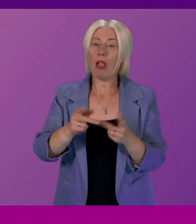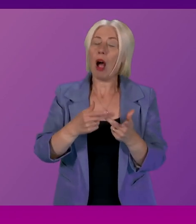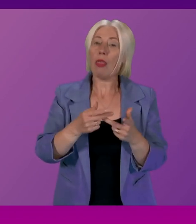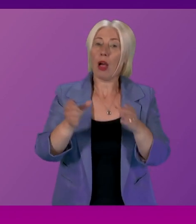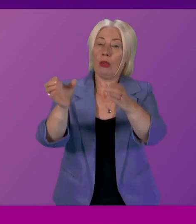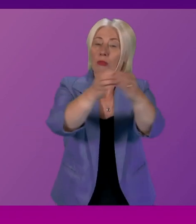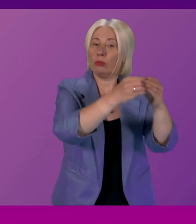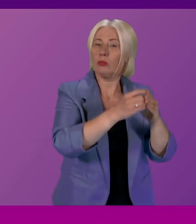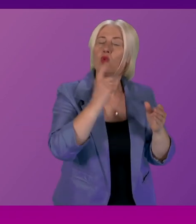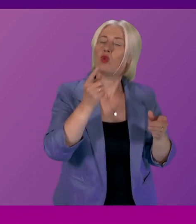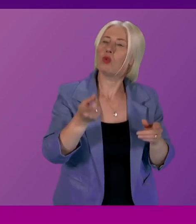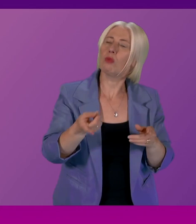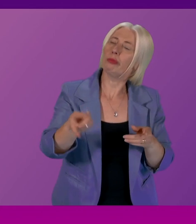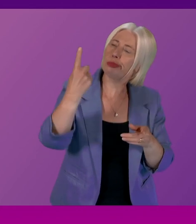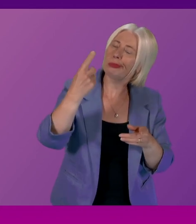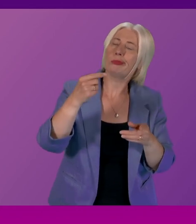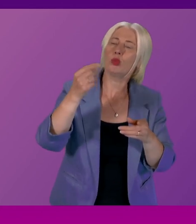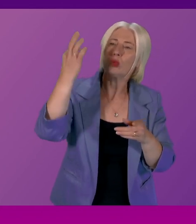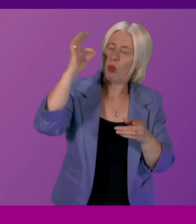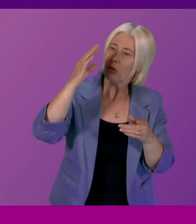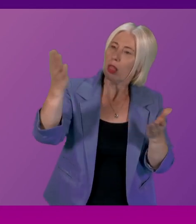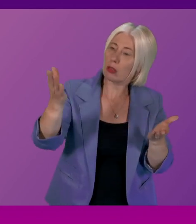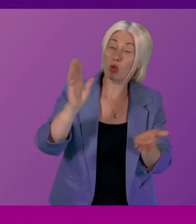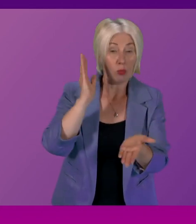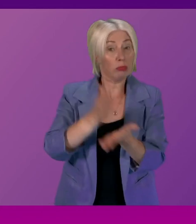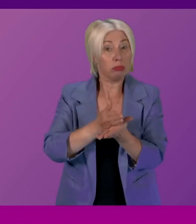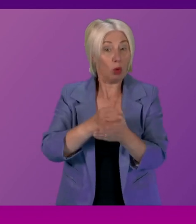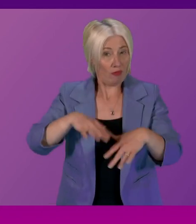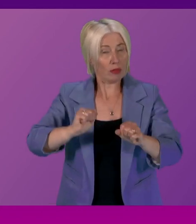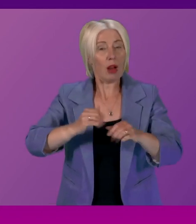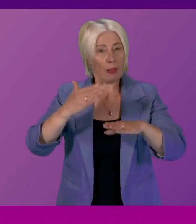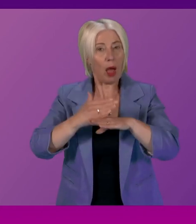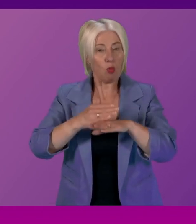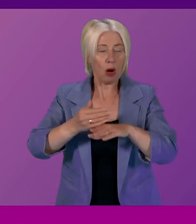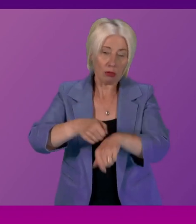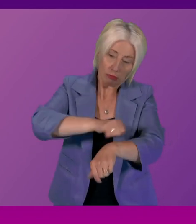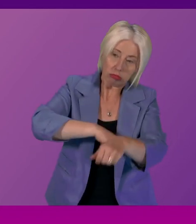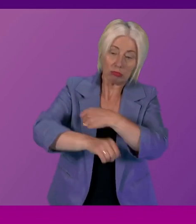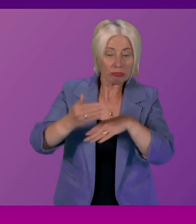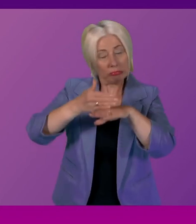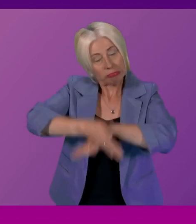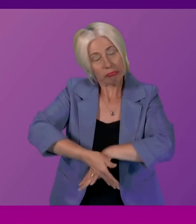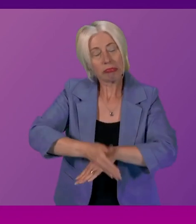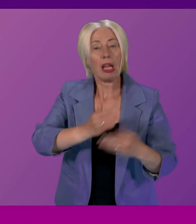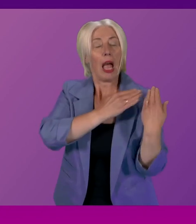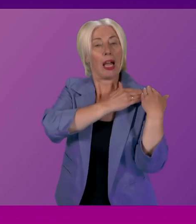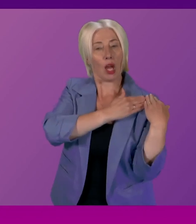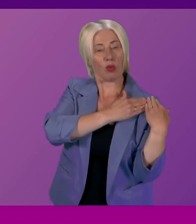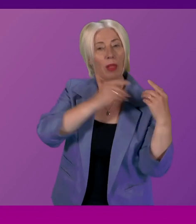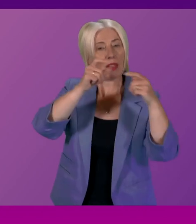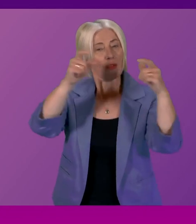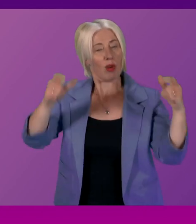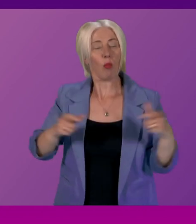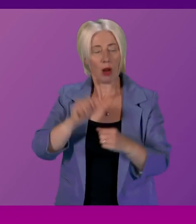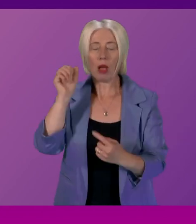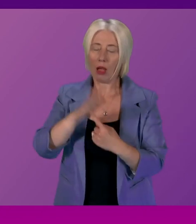as soon as practical. So that work is very much underway and I think that accountability framework will be important so